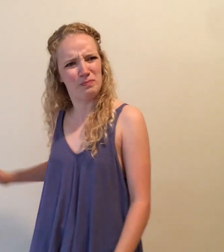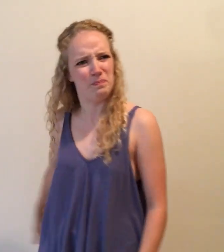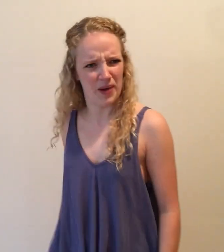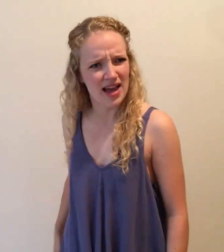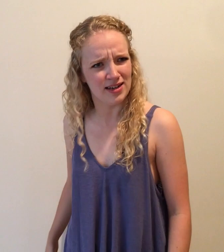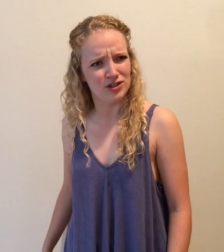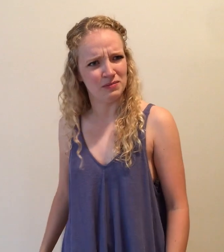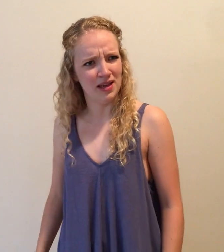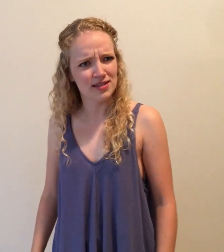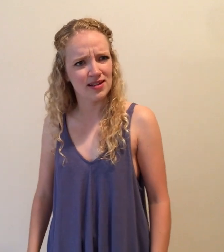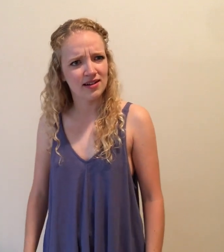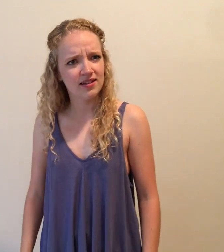banishment.